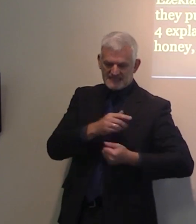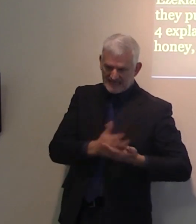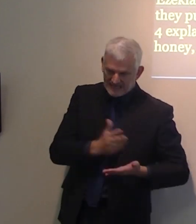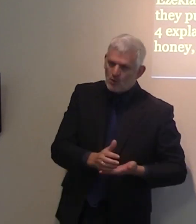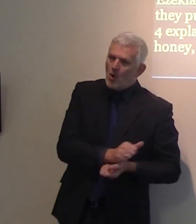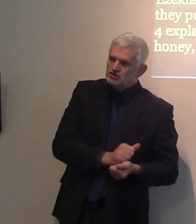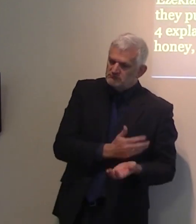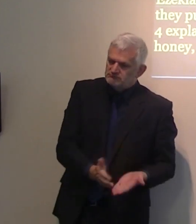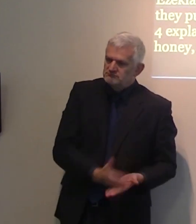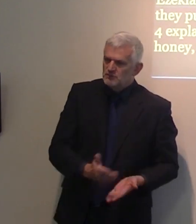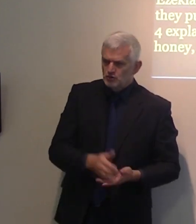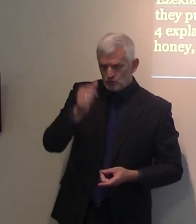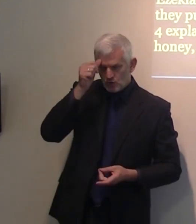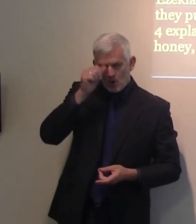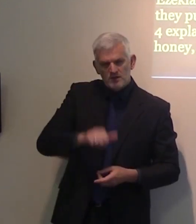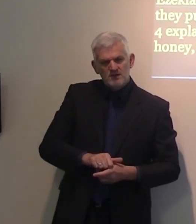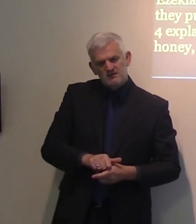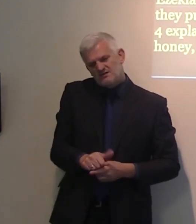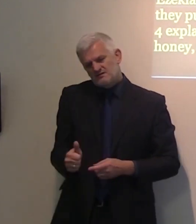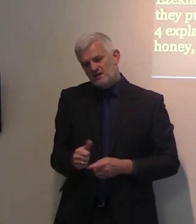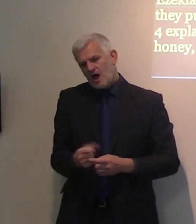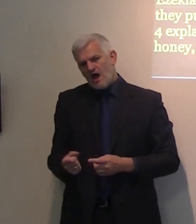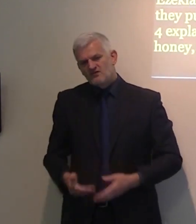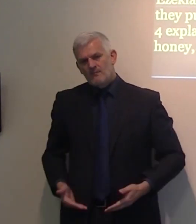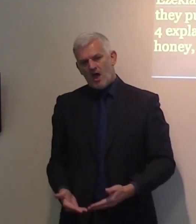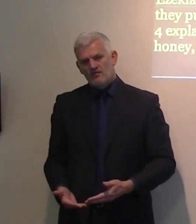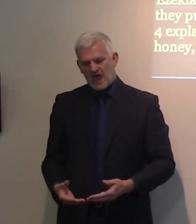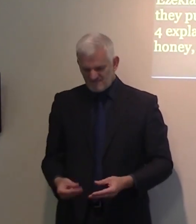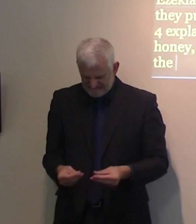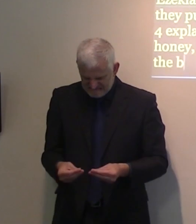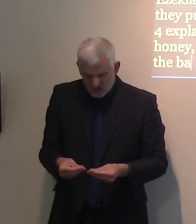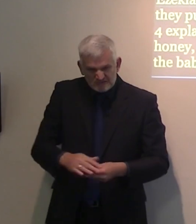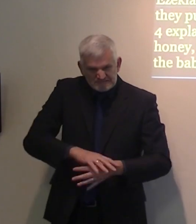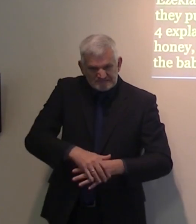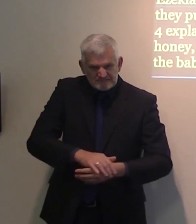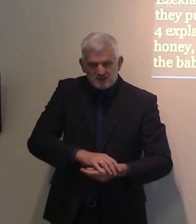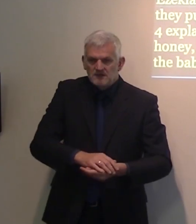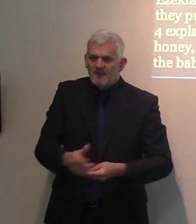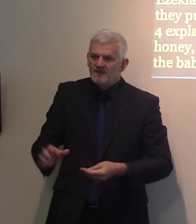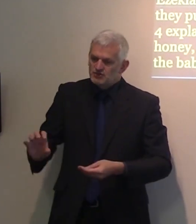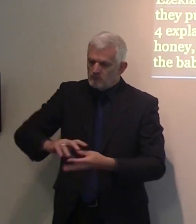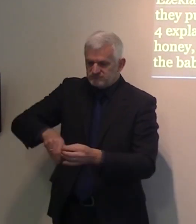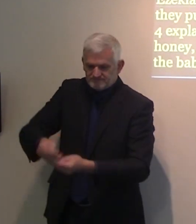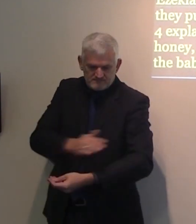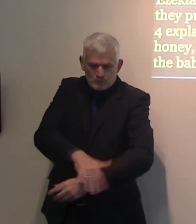away the burnt residues, but also it protects the